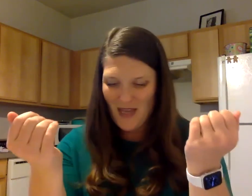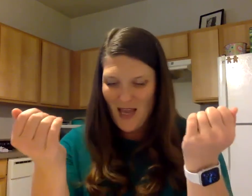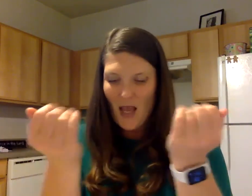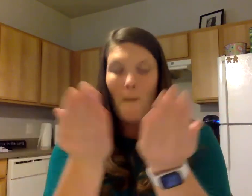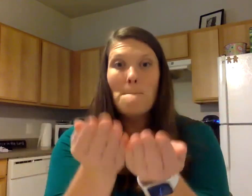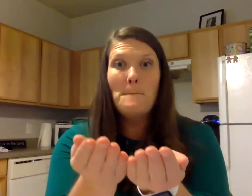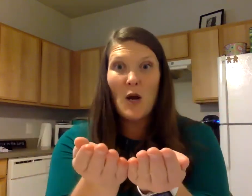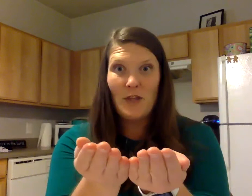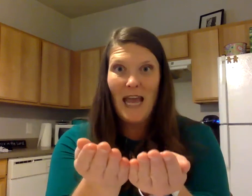Birthday,